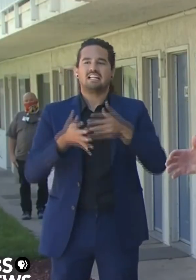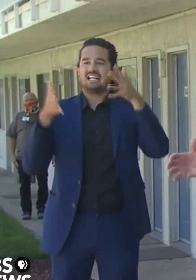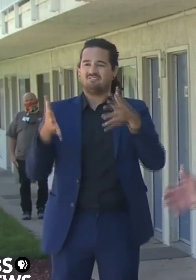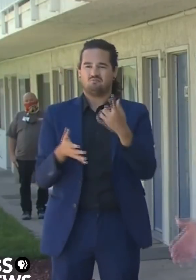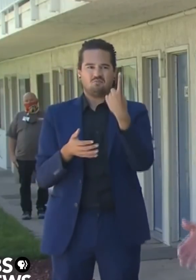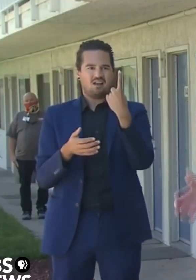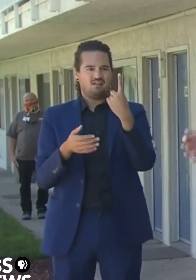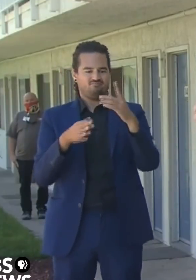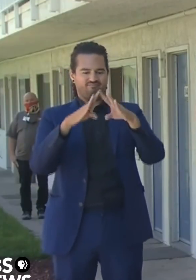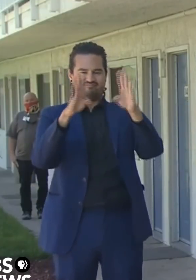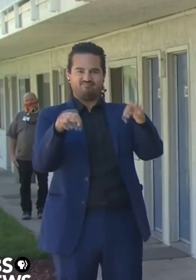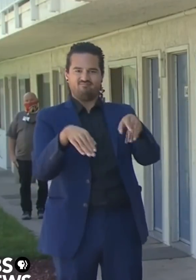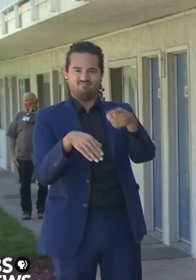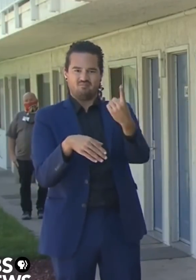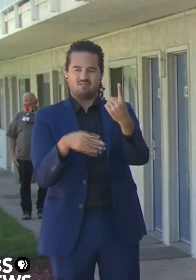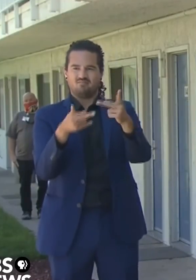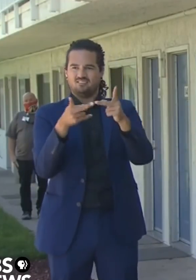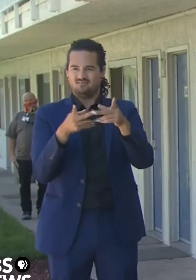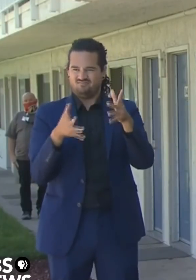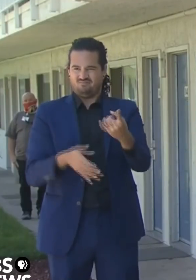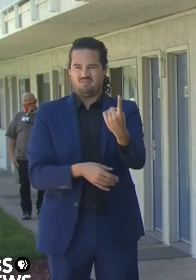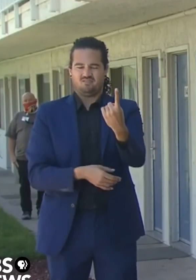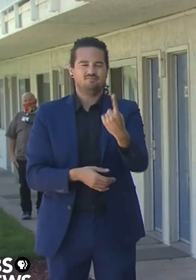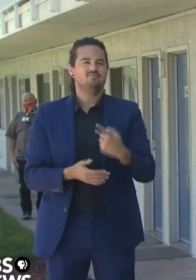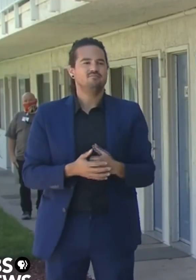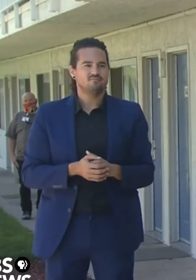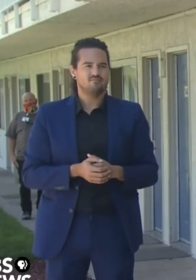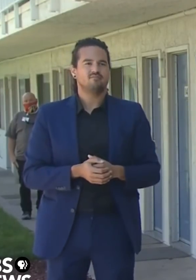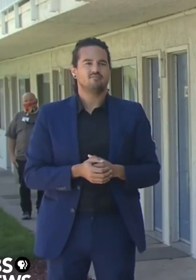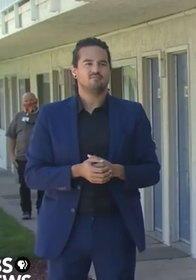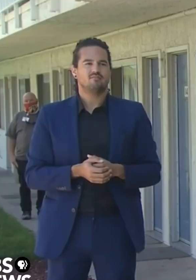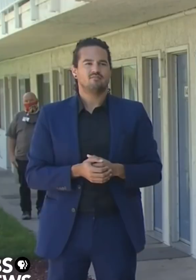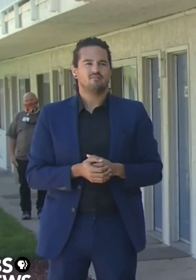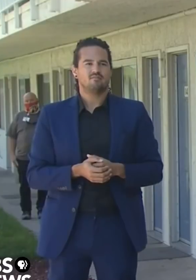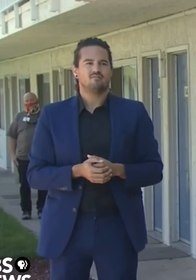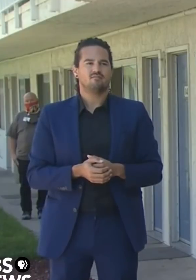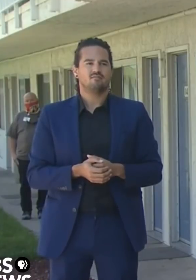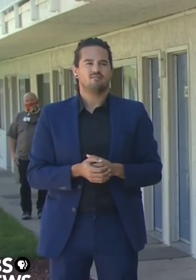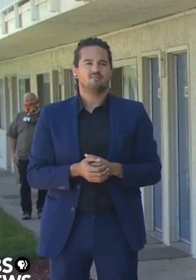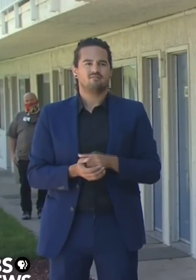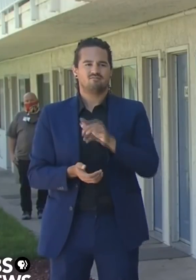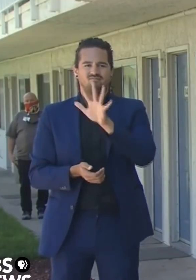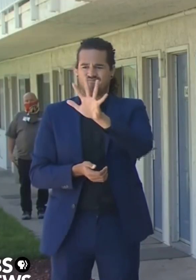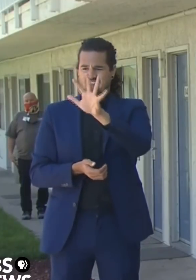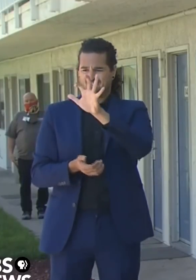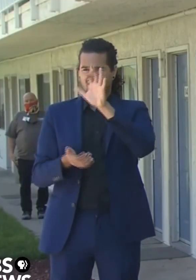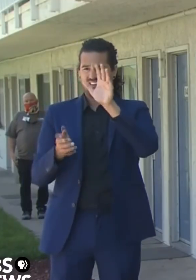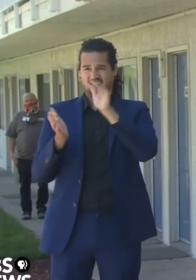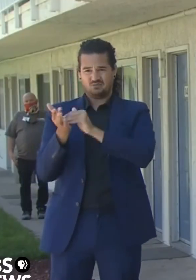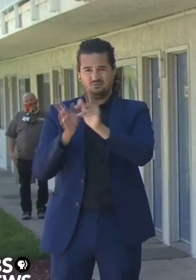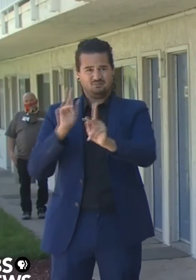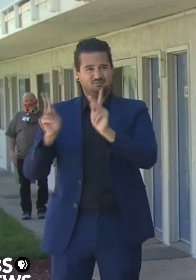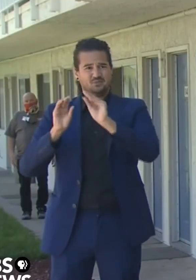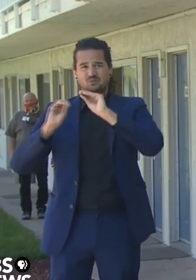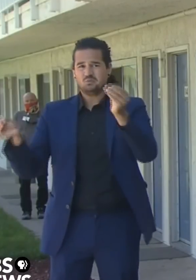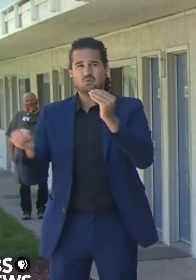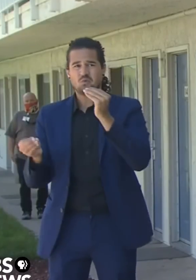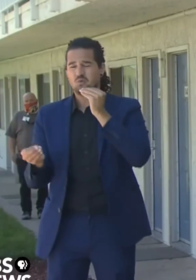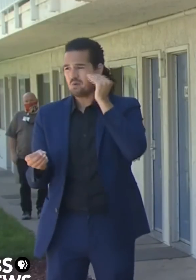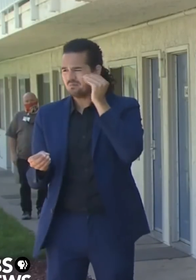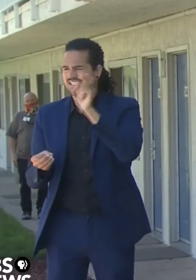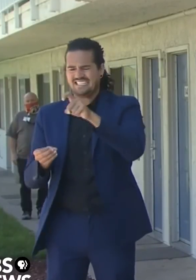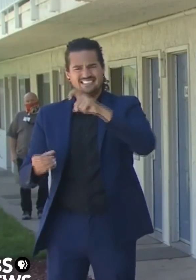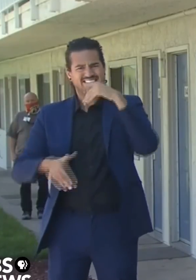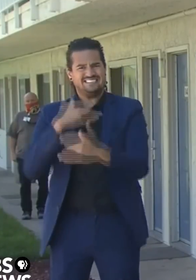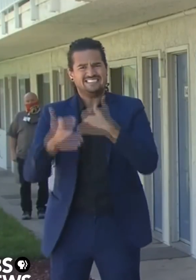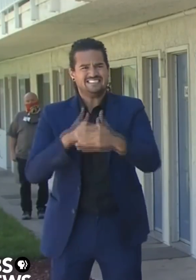of this crisis, 100 plus 1000 people in the state, we've got to do something faster with more intention. We got to do something much